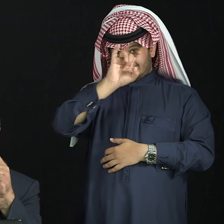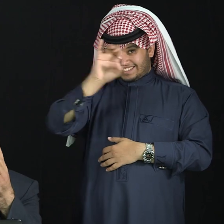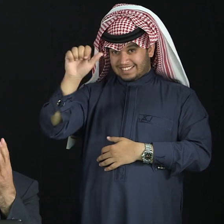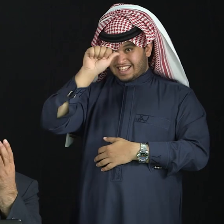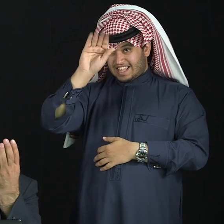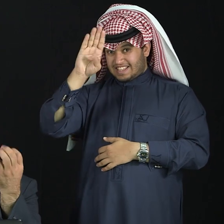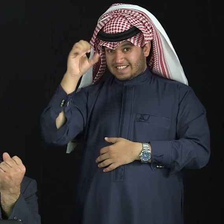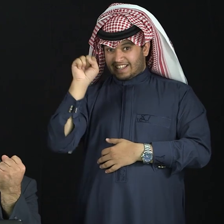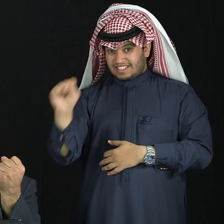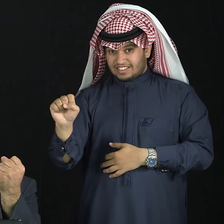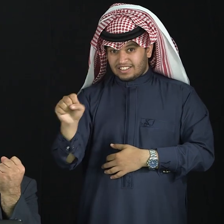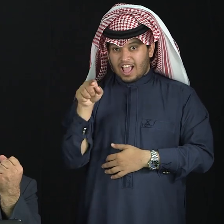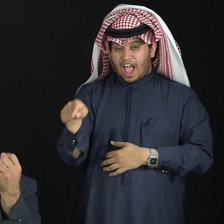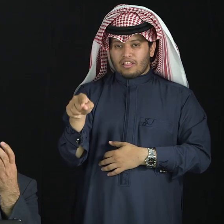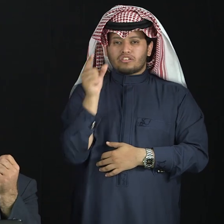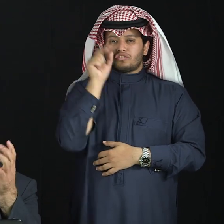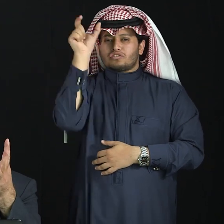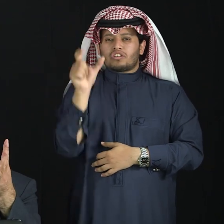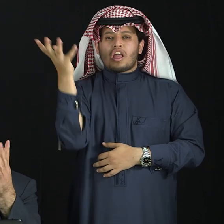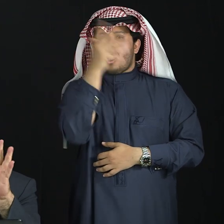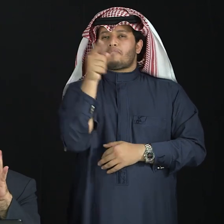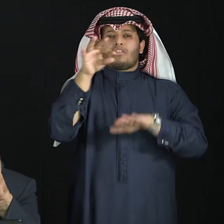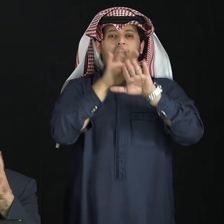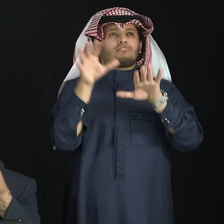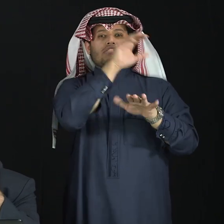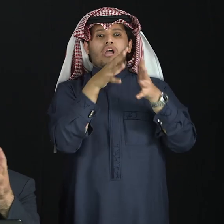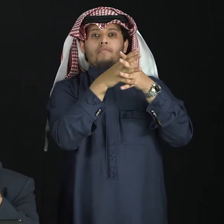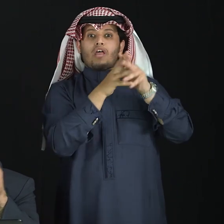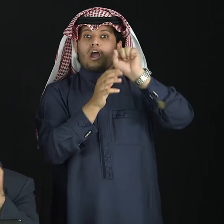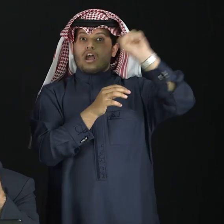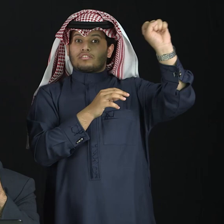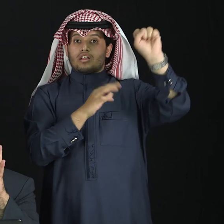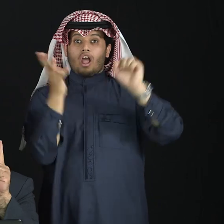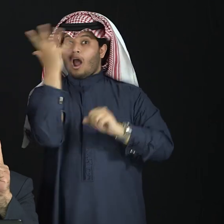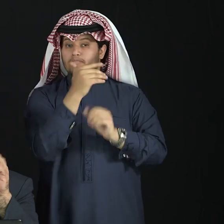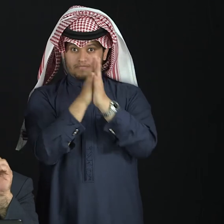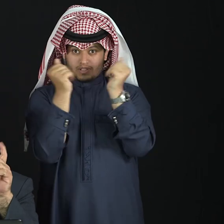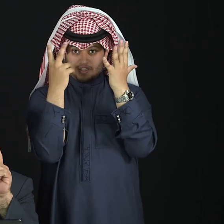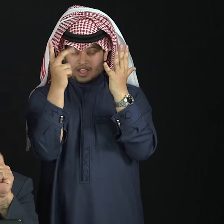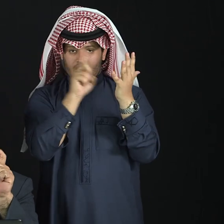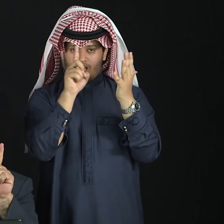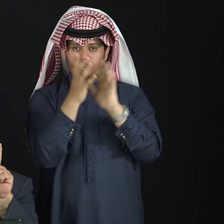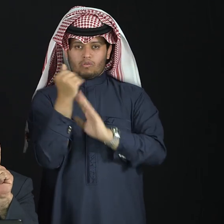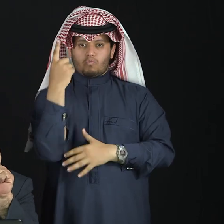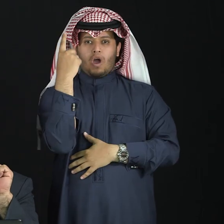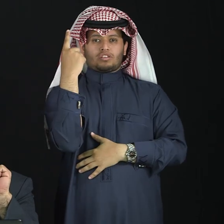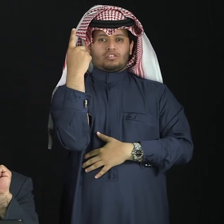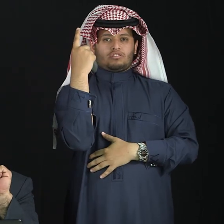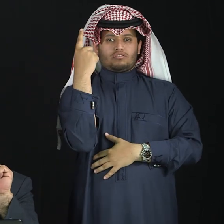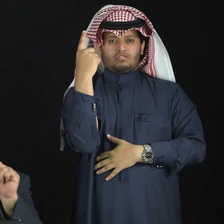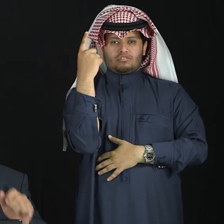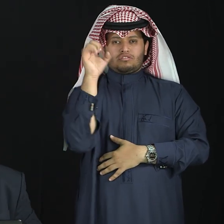America, they just use one hand for finger spelling, so they do not use both hands. It's only for one hand, yes,